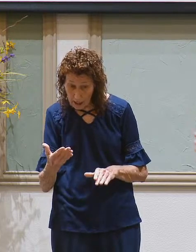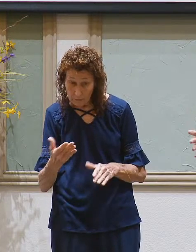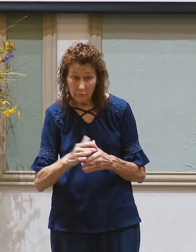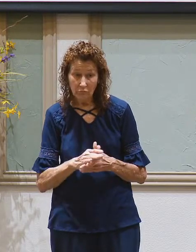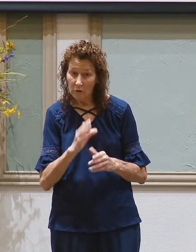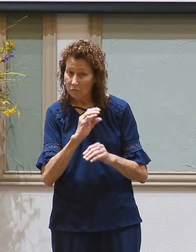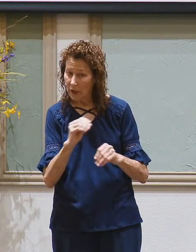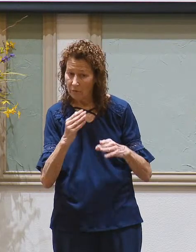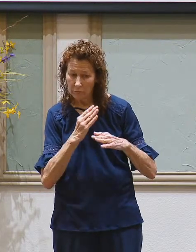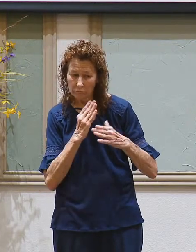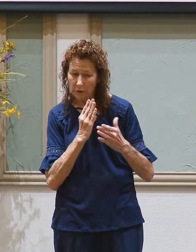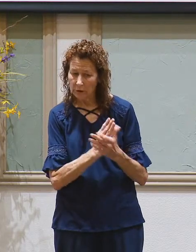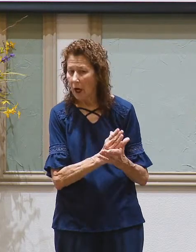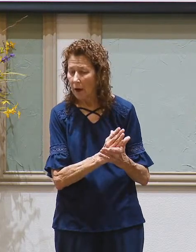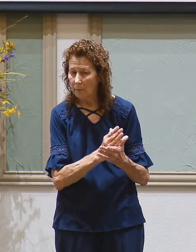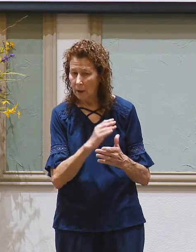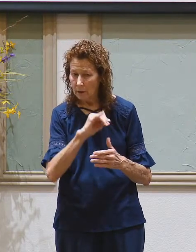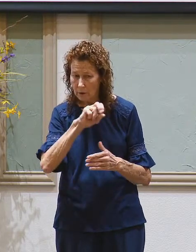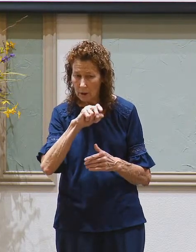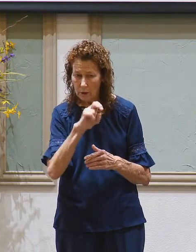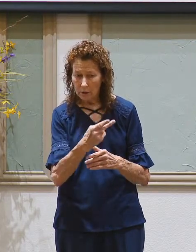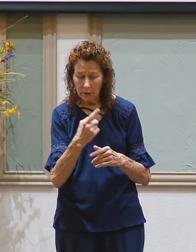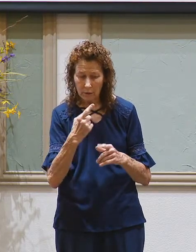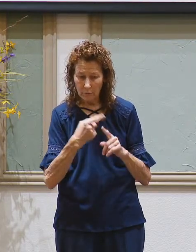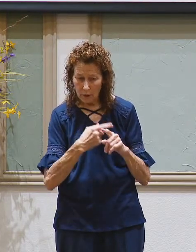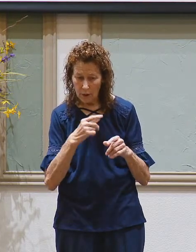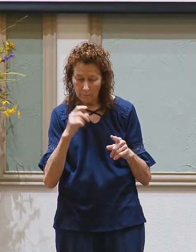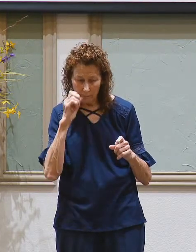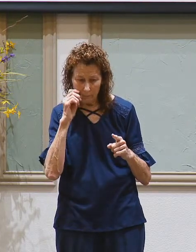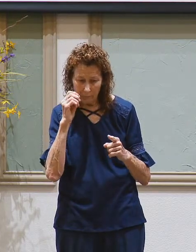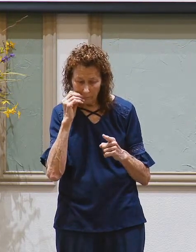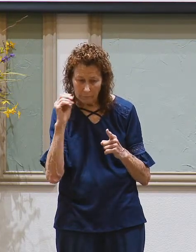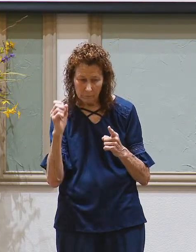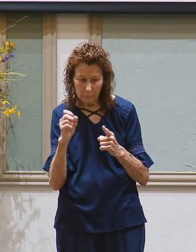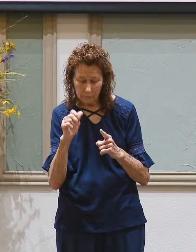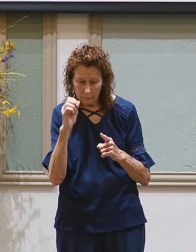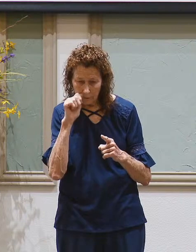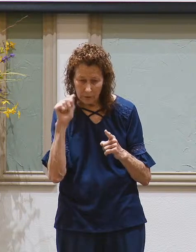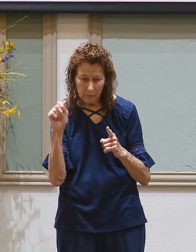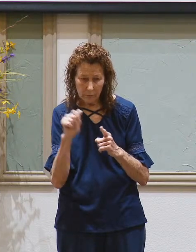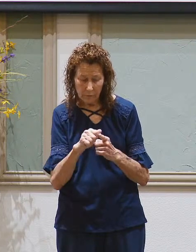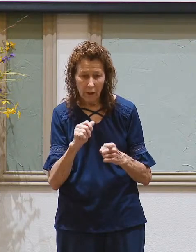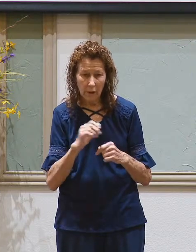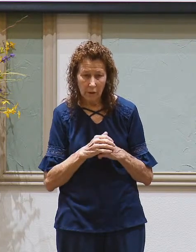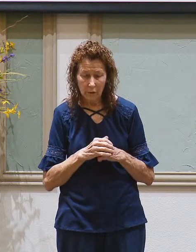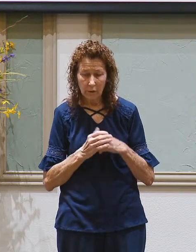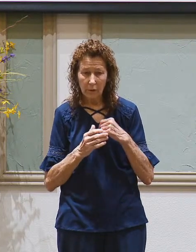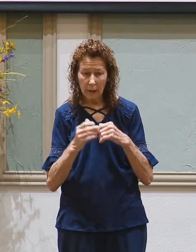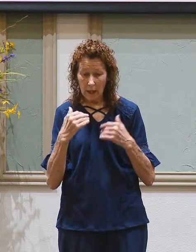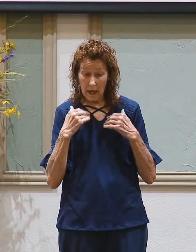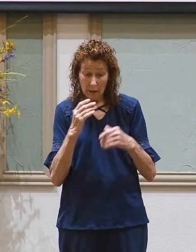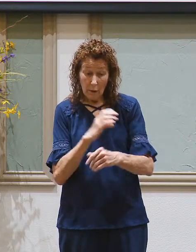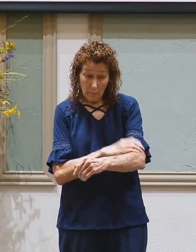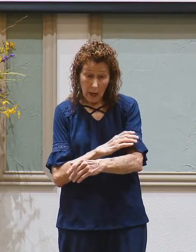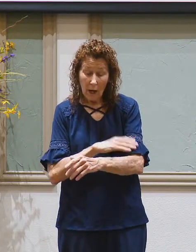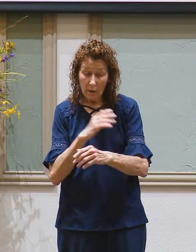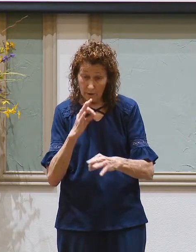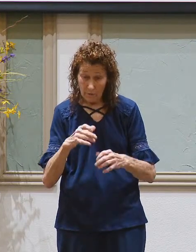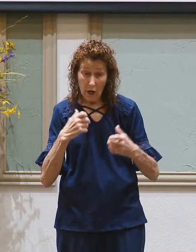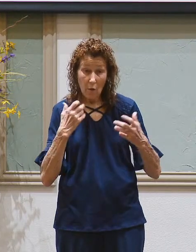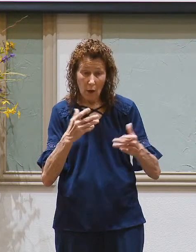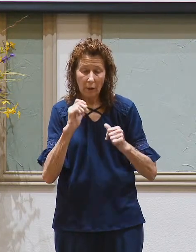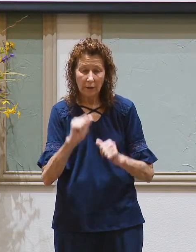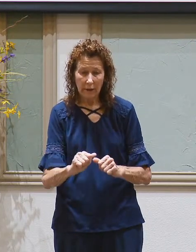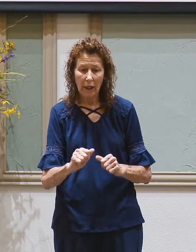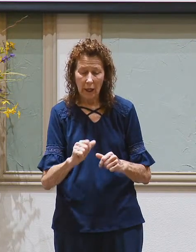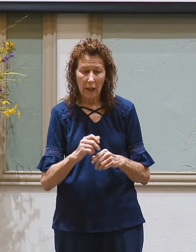There's nothing stopping Joseph now for taking revenge on all of us. He can kill us all. He's got that power. If he wants to, he can have